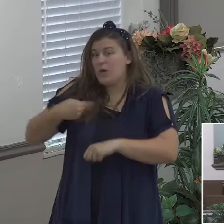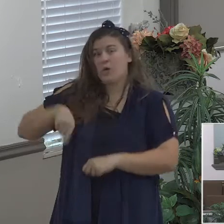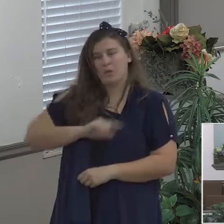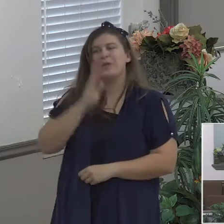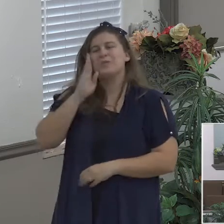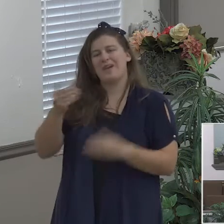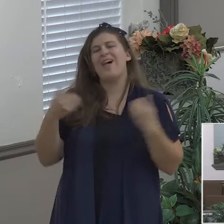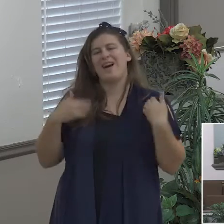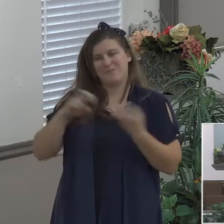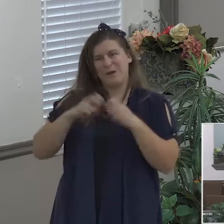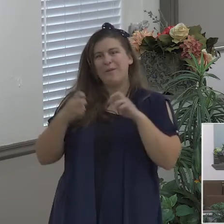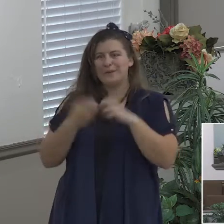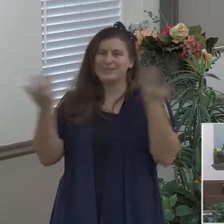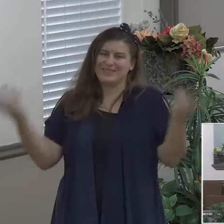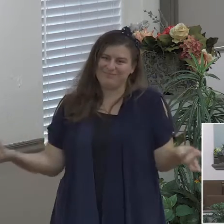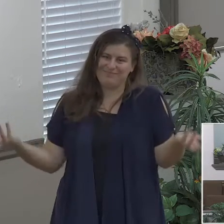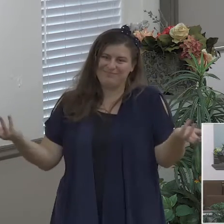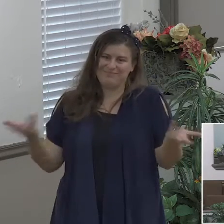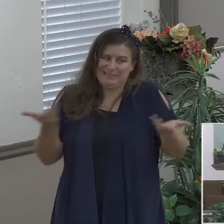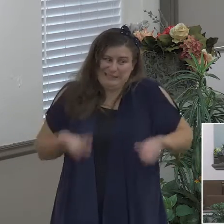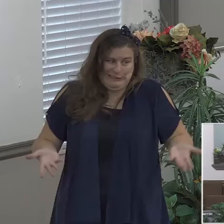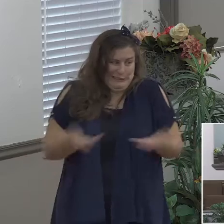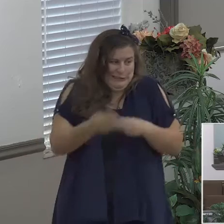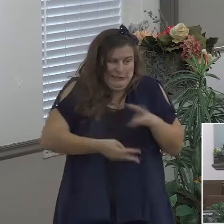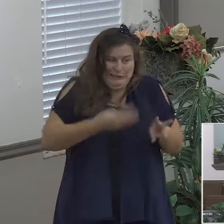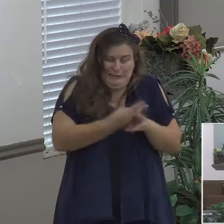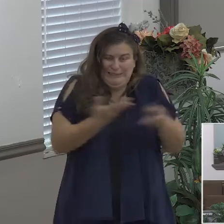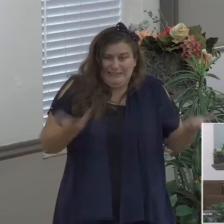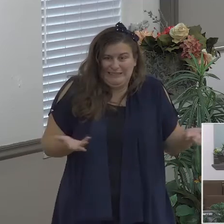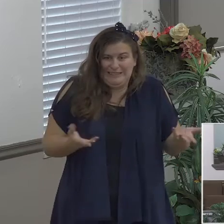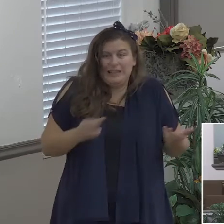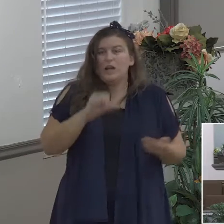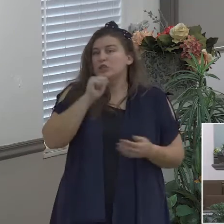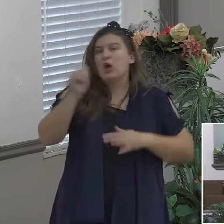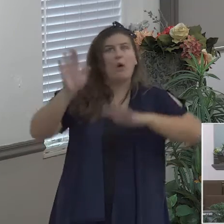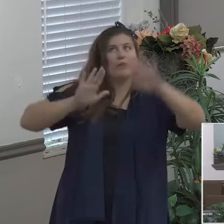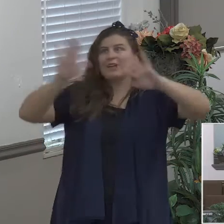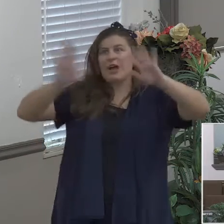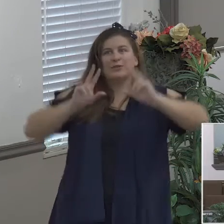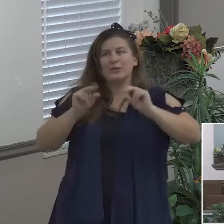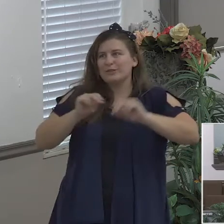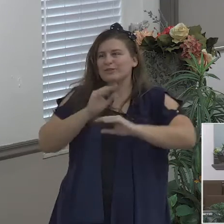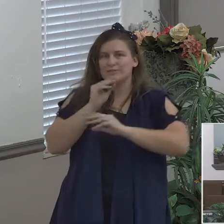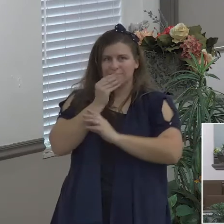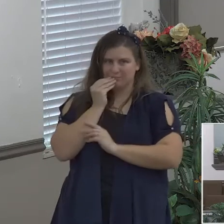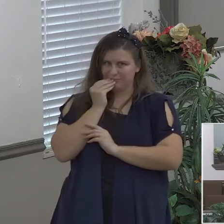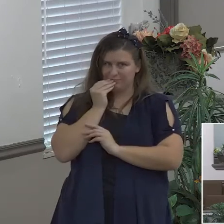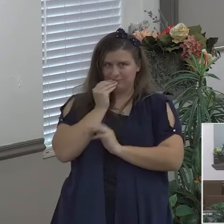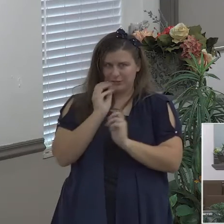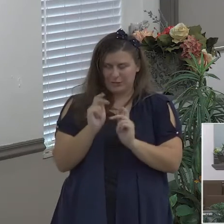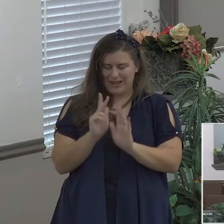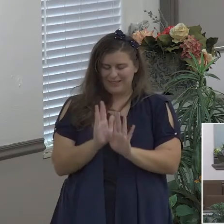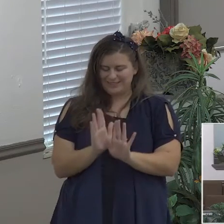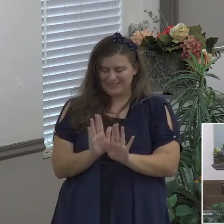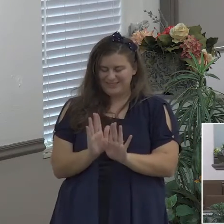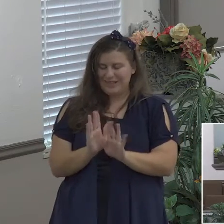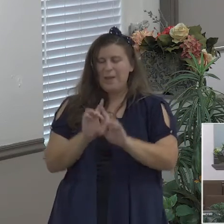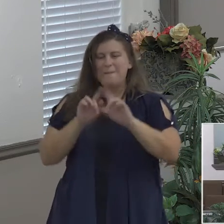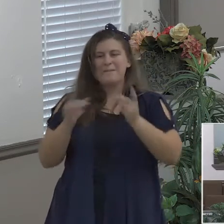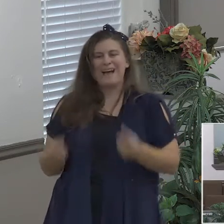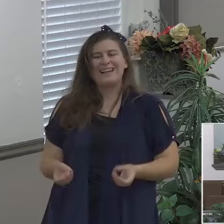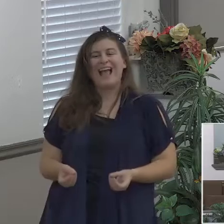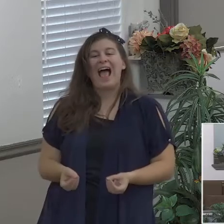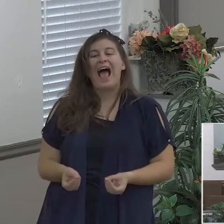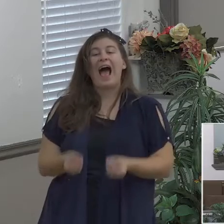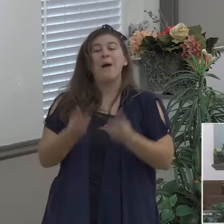don't raise your hand don't say oh my don't say amen but how many got up this morning and the very first thing you felt was an